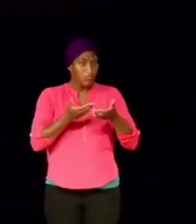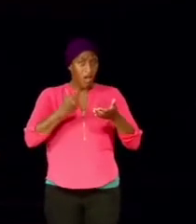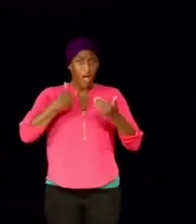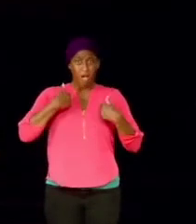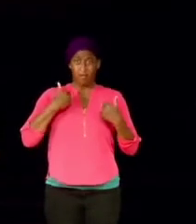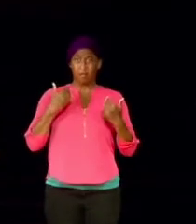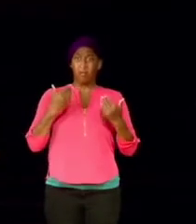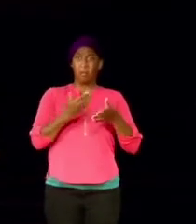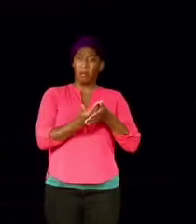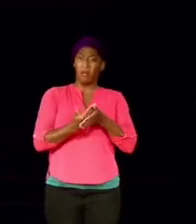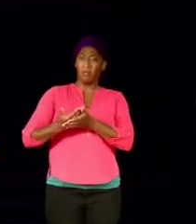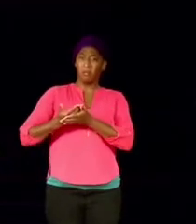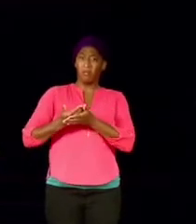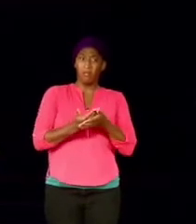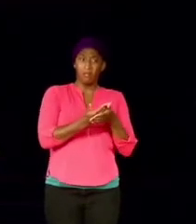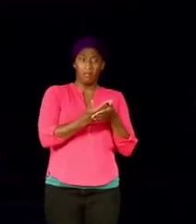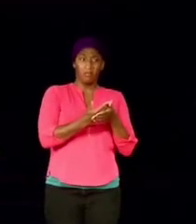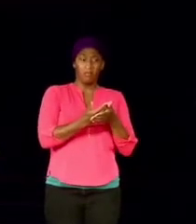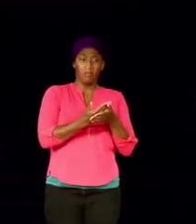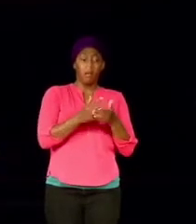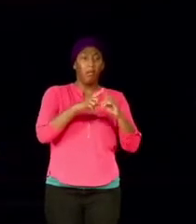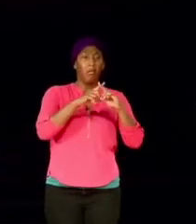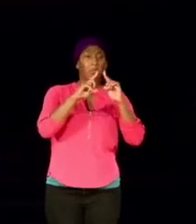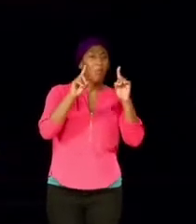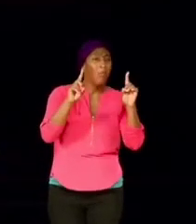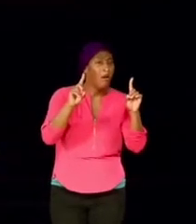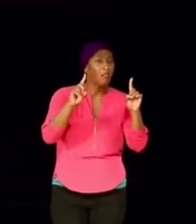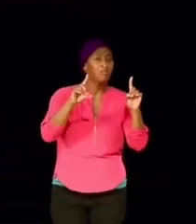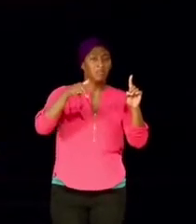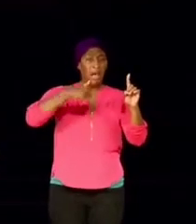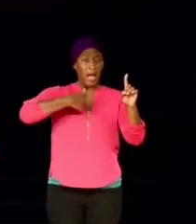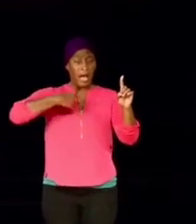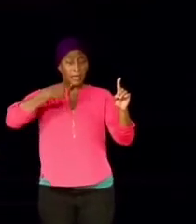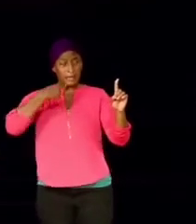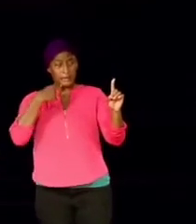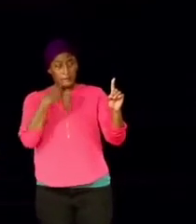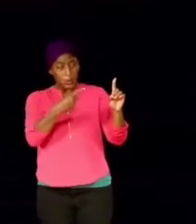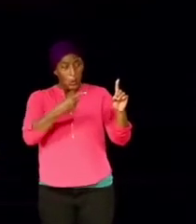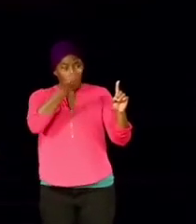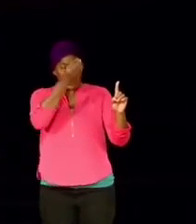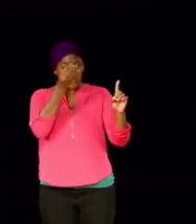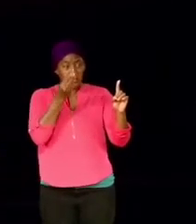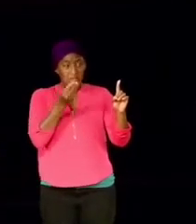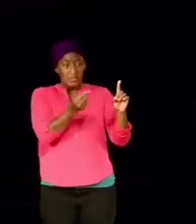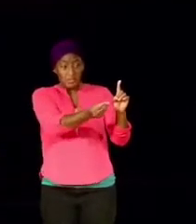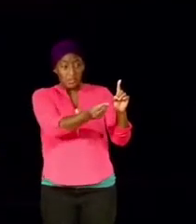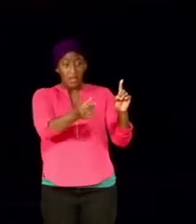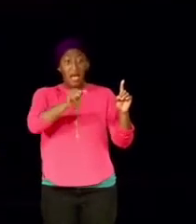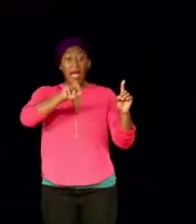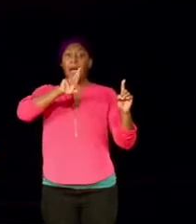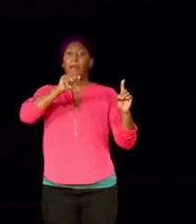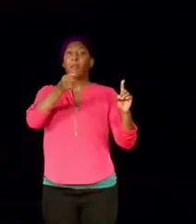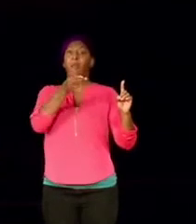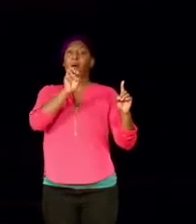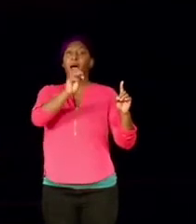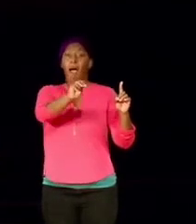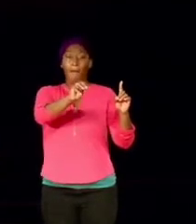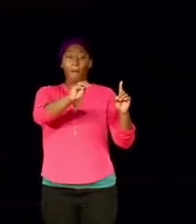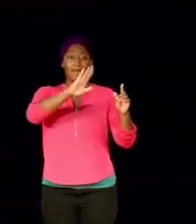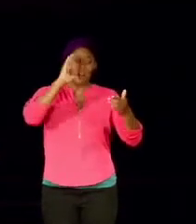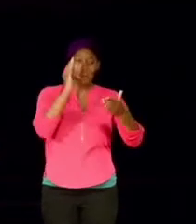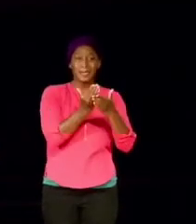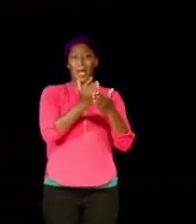Yet, I have given Abraham a son in his